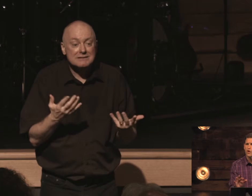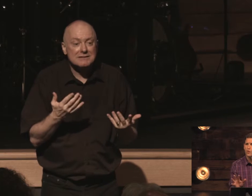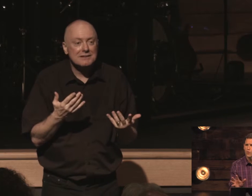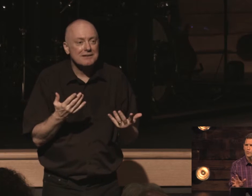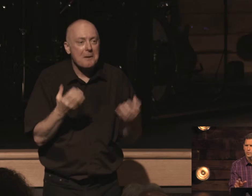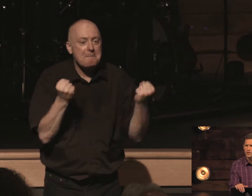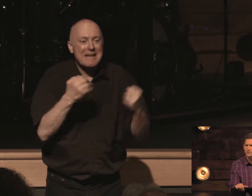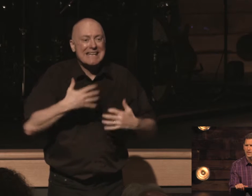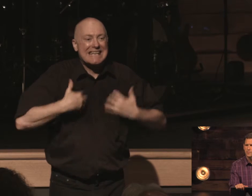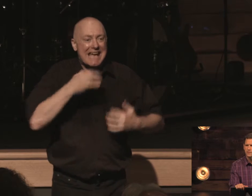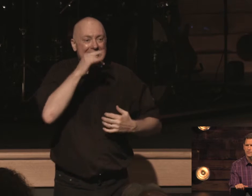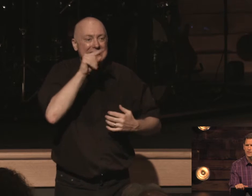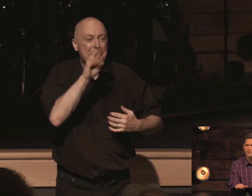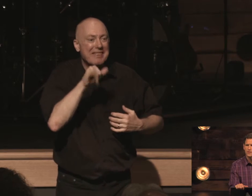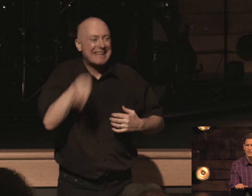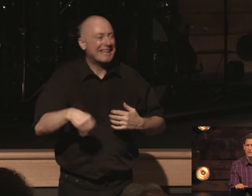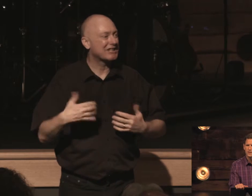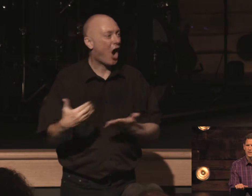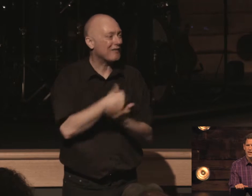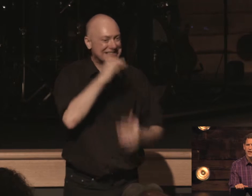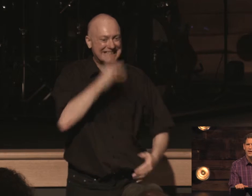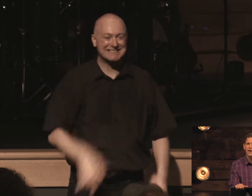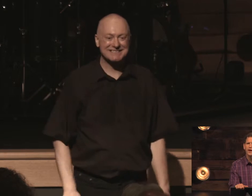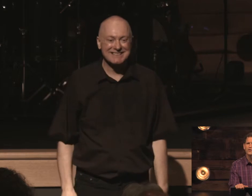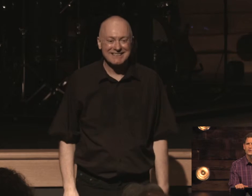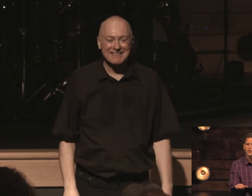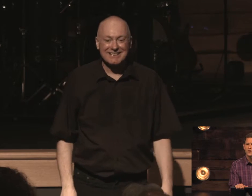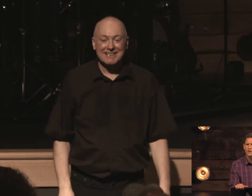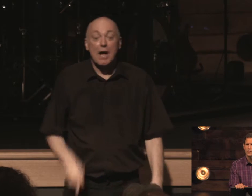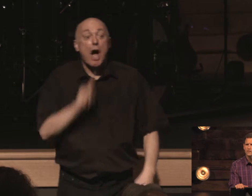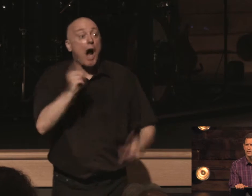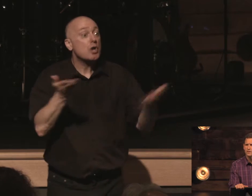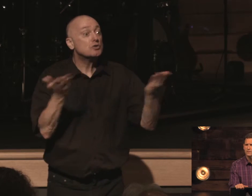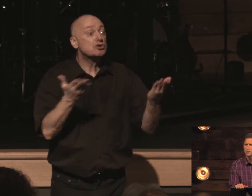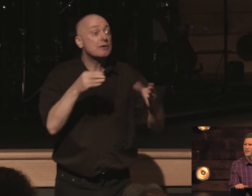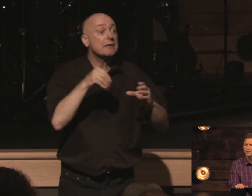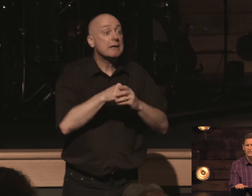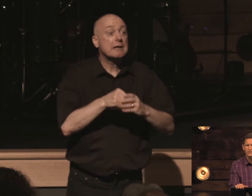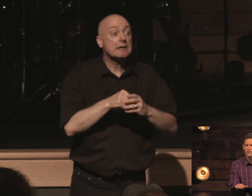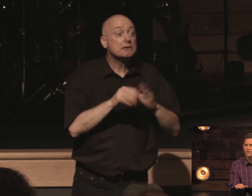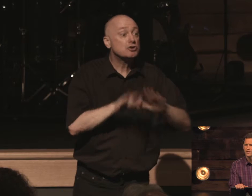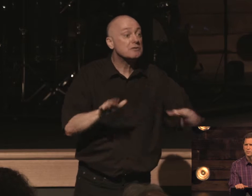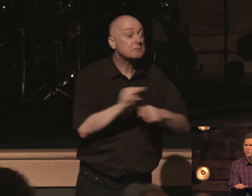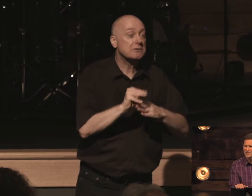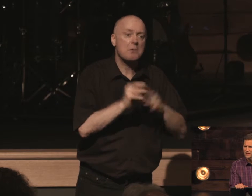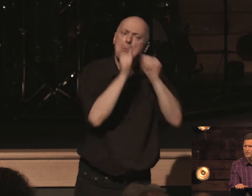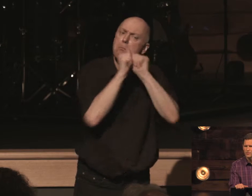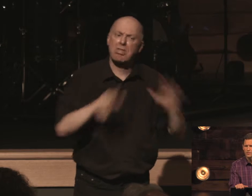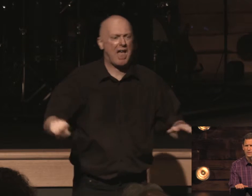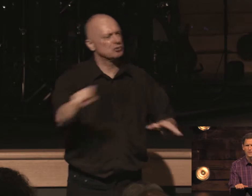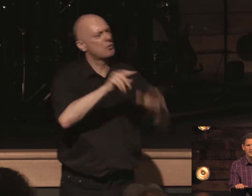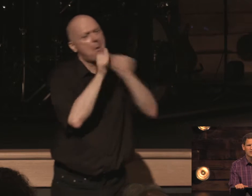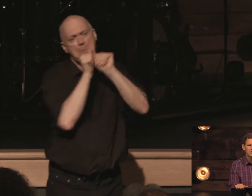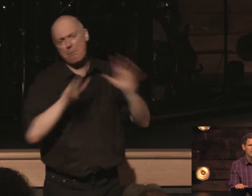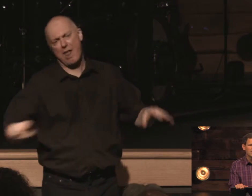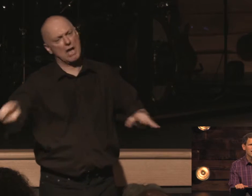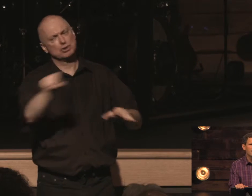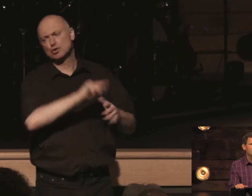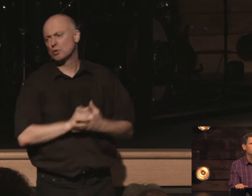all over the place in that ministry hey are you serving in harvest kids bless you bless you hey are you